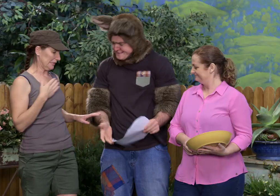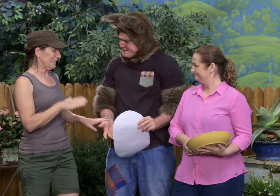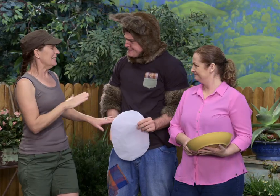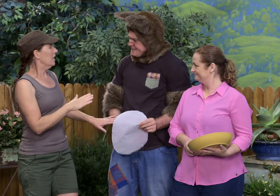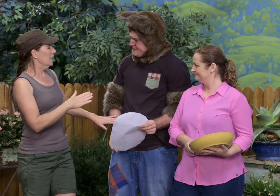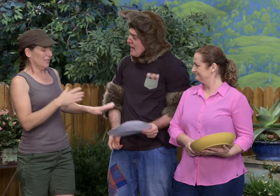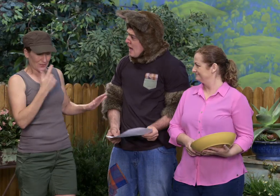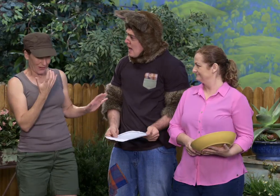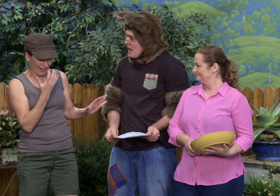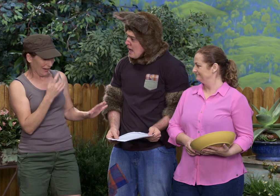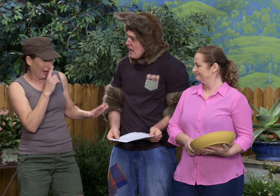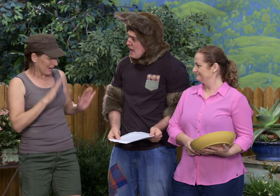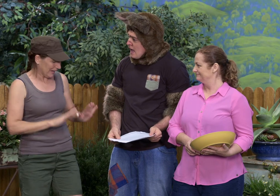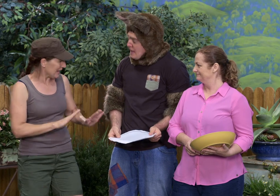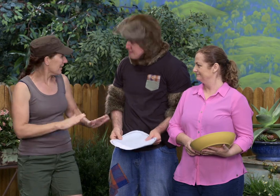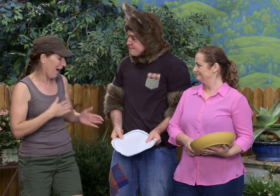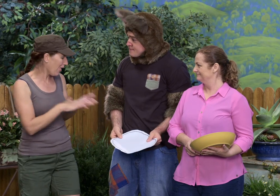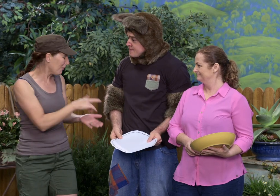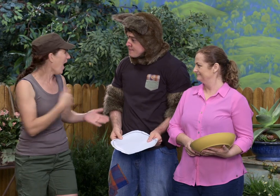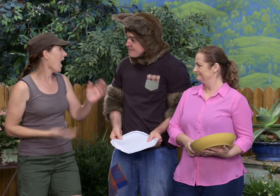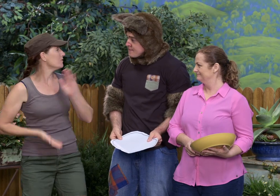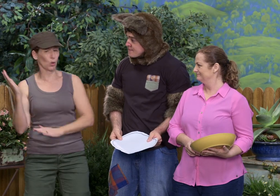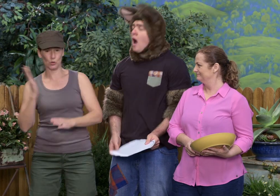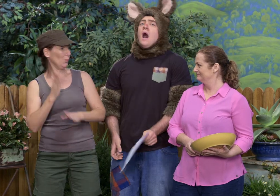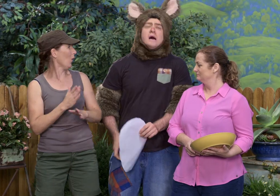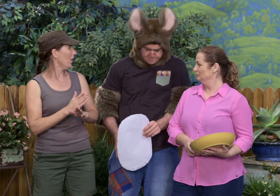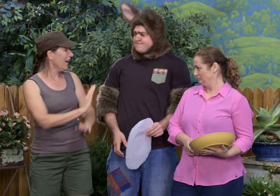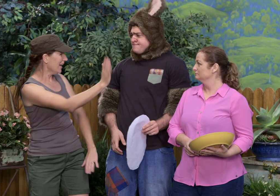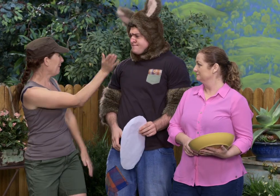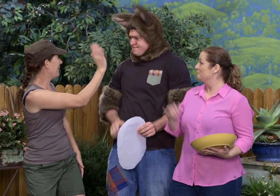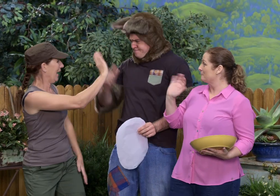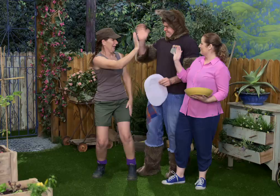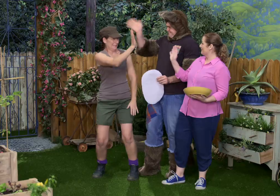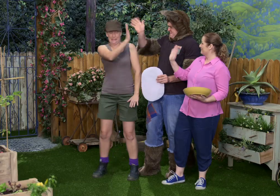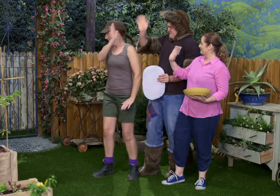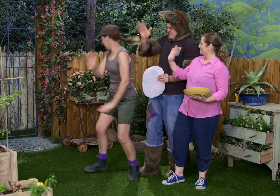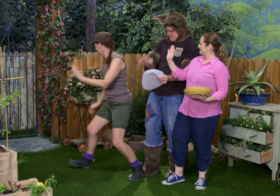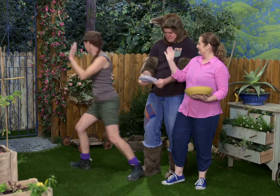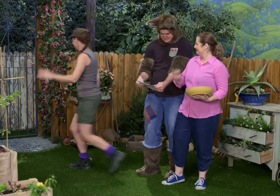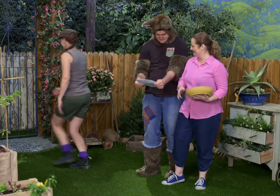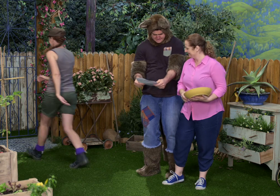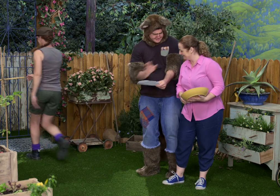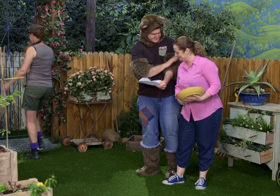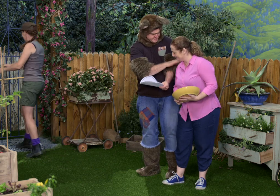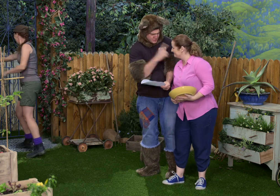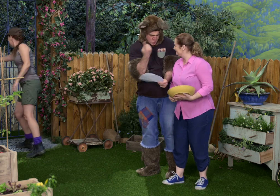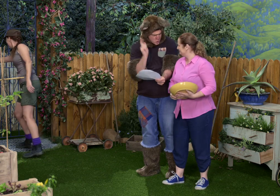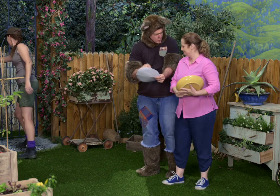Sorry. I can't stay and help you solve the mystery. I have to go to work. OK. Bye. Bye. Whose